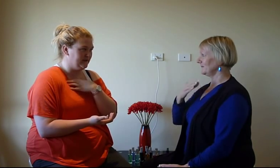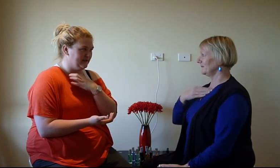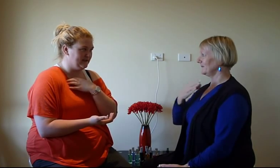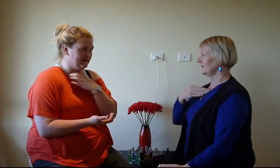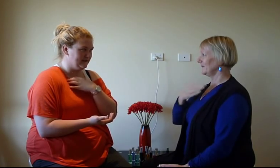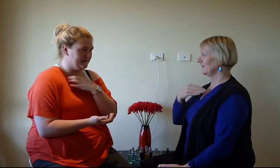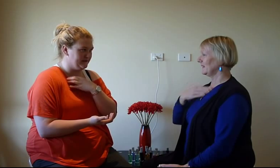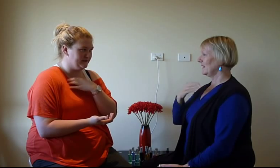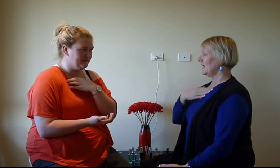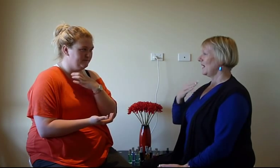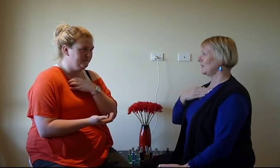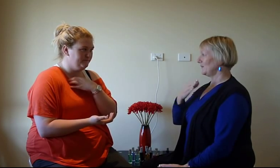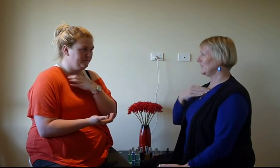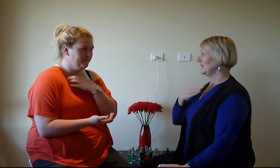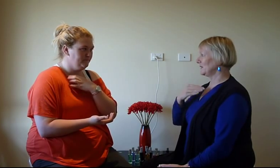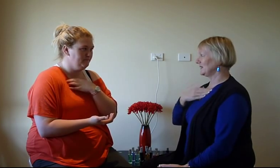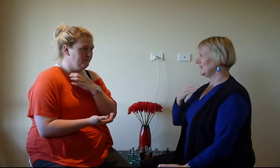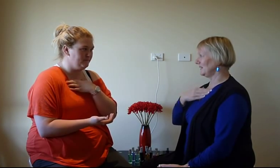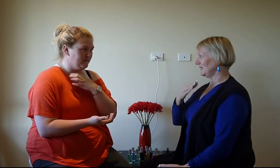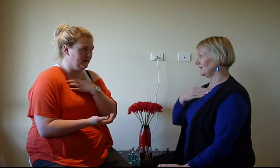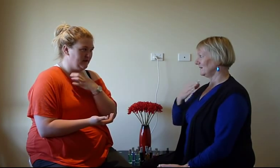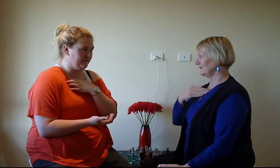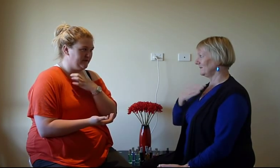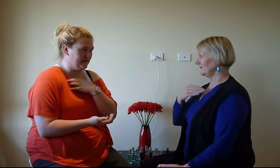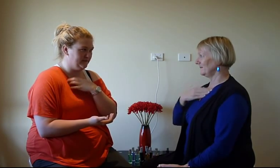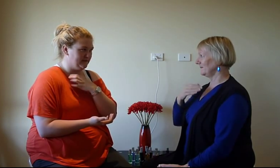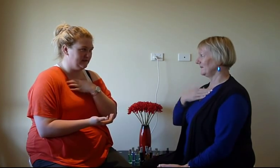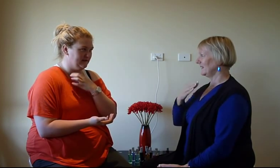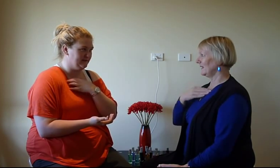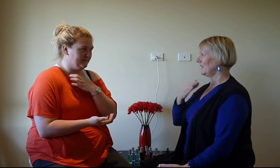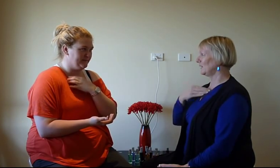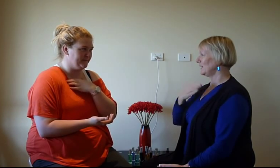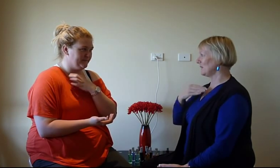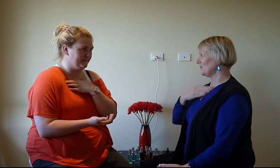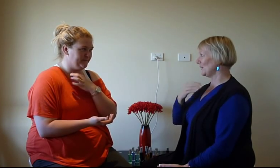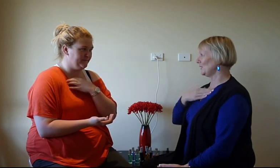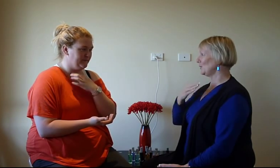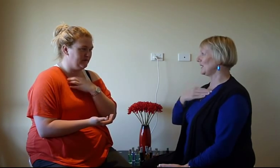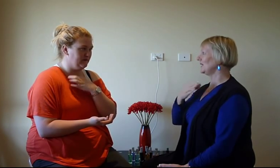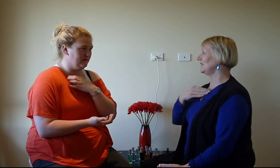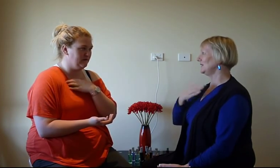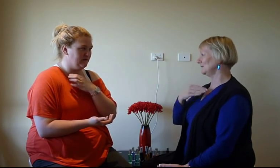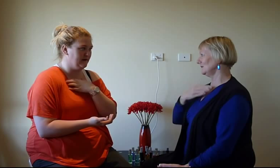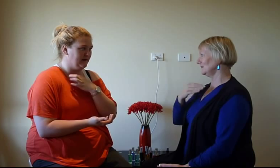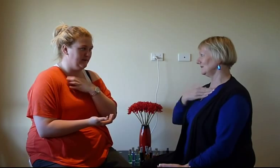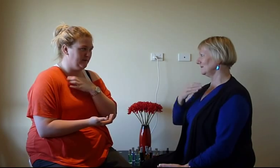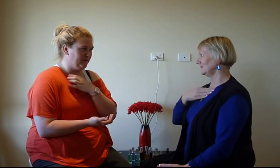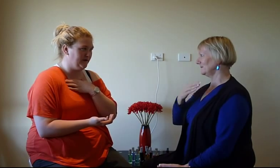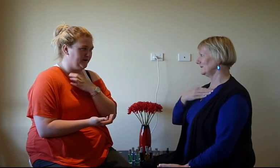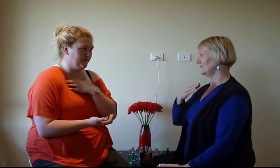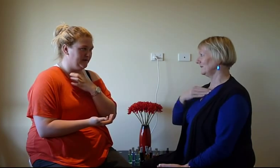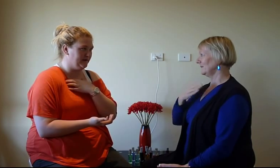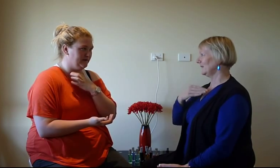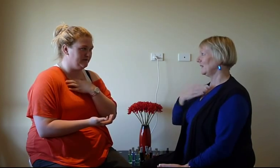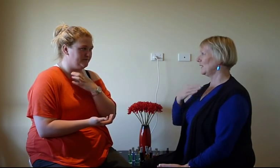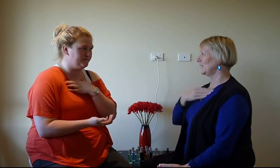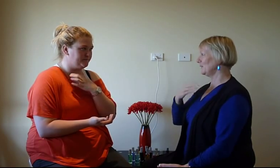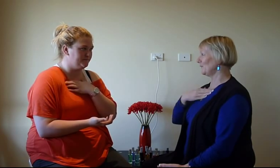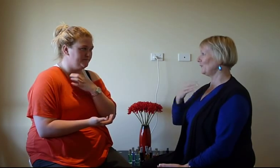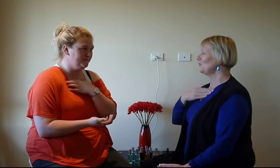these sensations and i'm feeling them as healing and i'm feeling them as healing and i let my body know we can heal and i let my body know we can heal i give it full